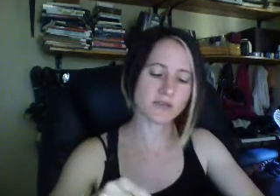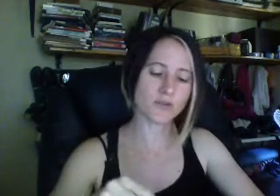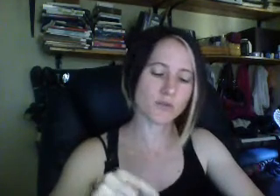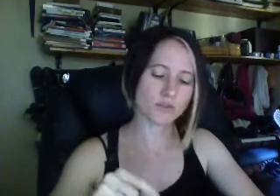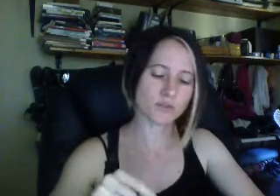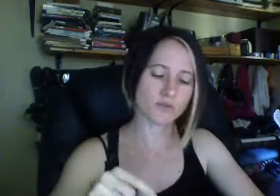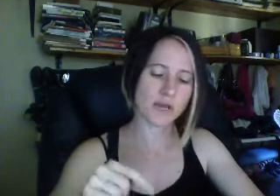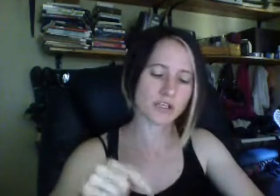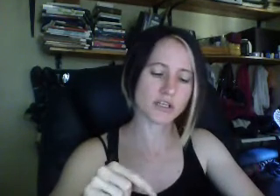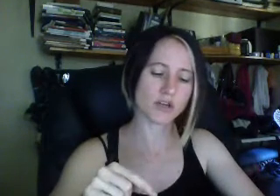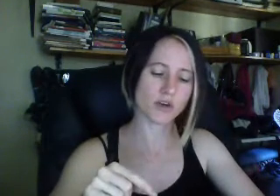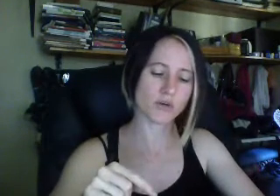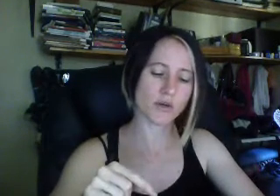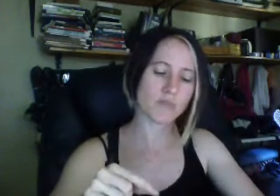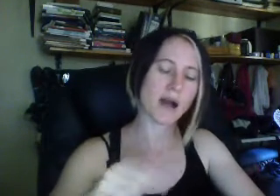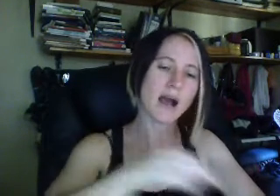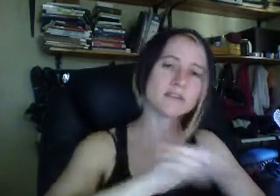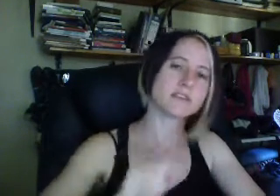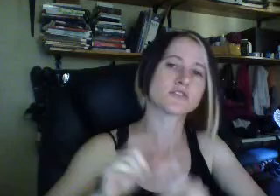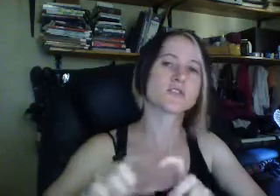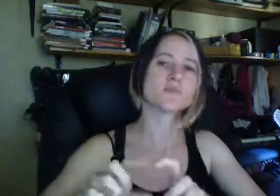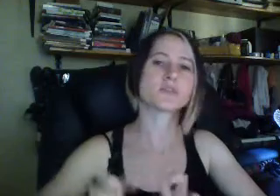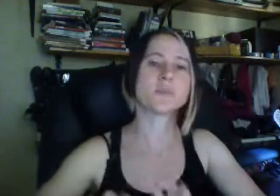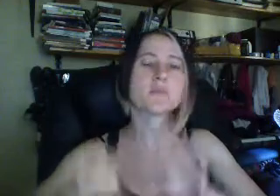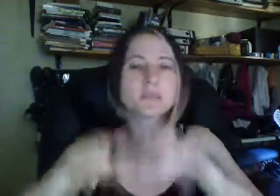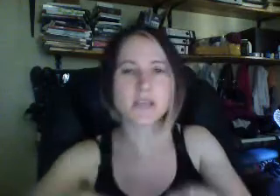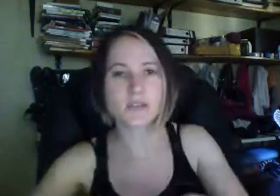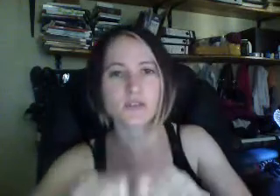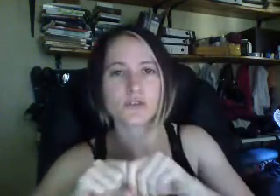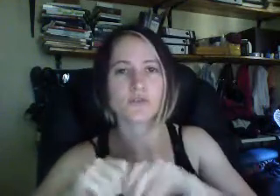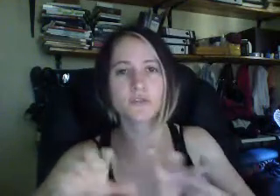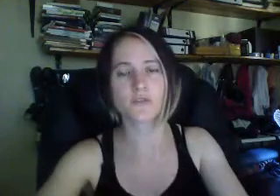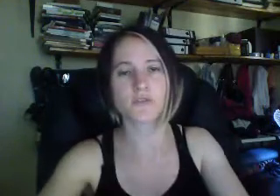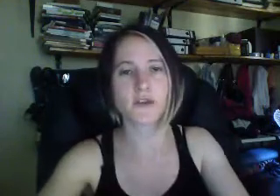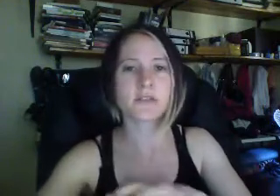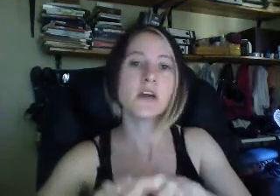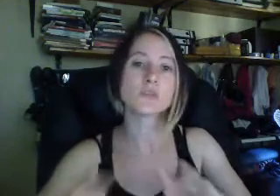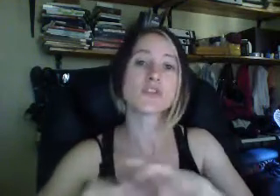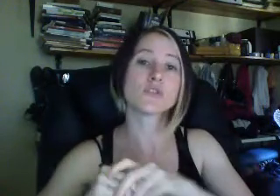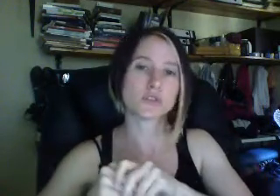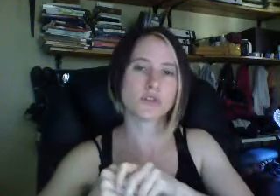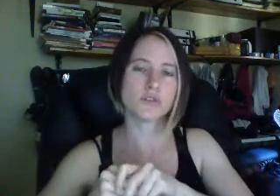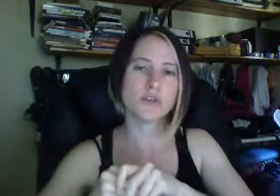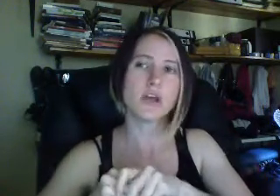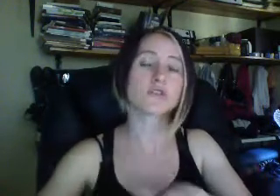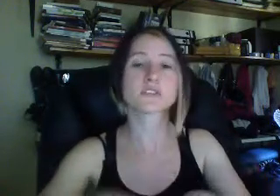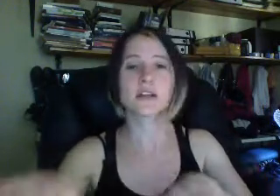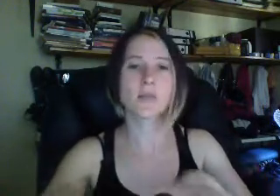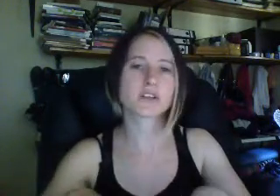if you were to actually go behind the scenes, not what's being presented to you in front of your face, sex, which looks good, looks like a bunch